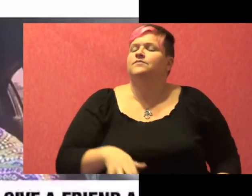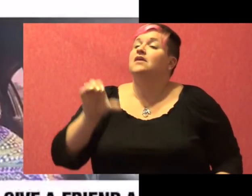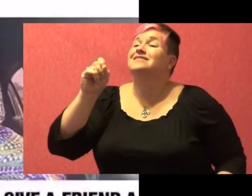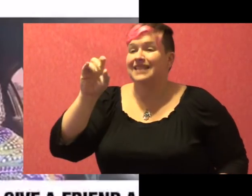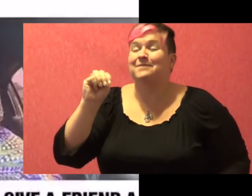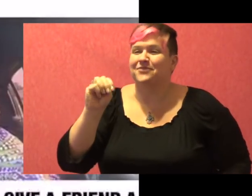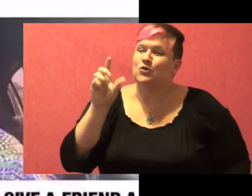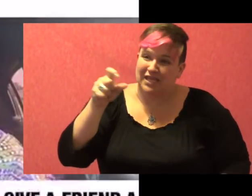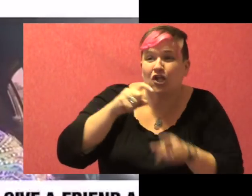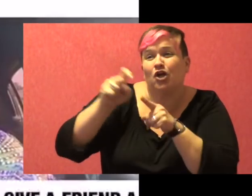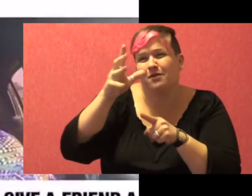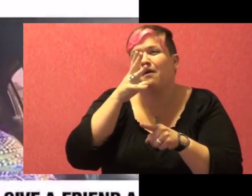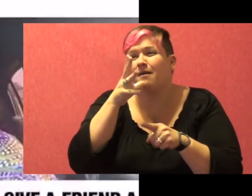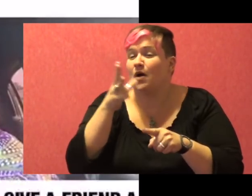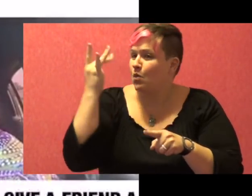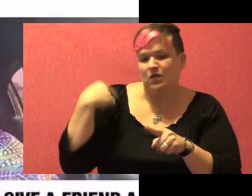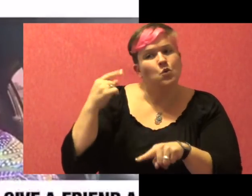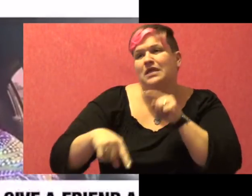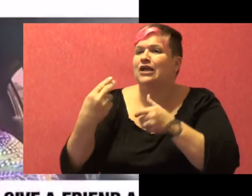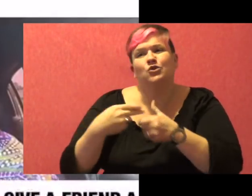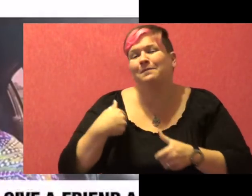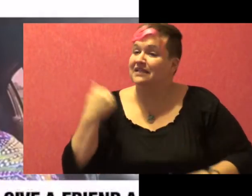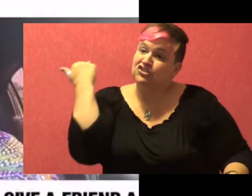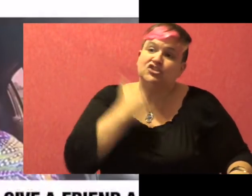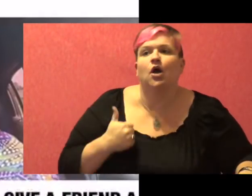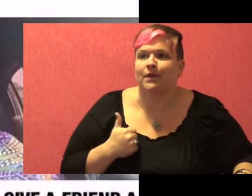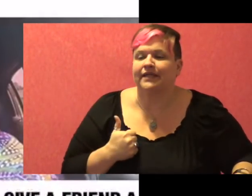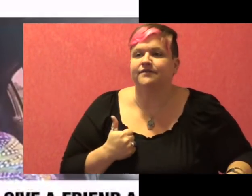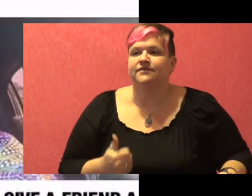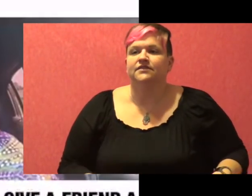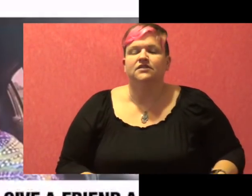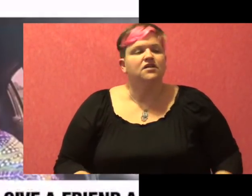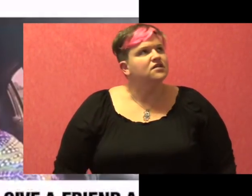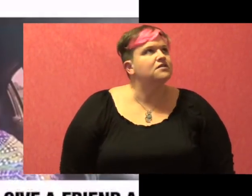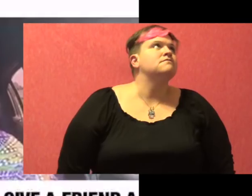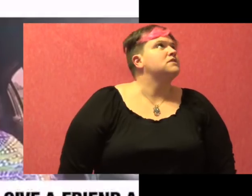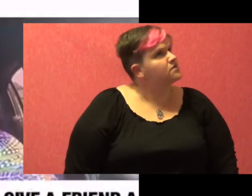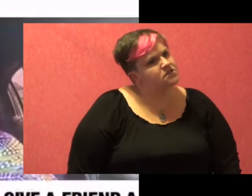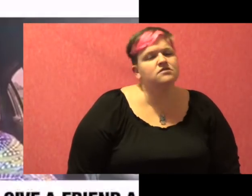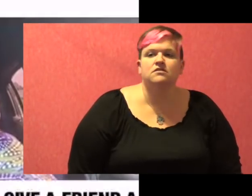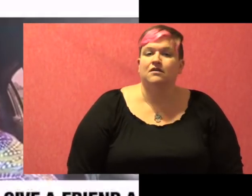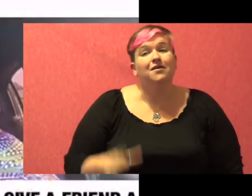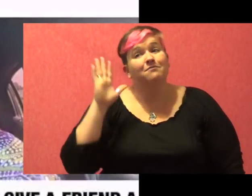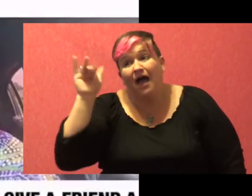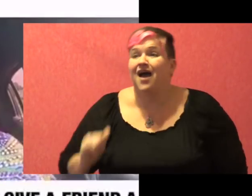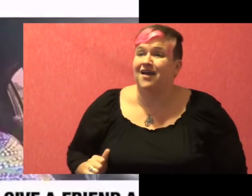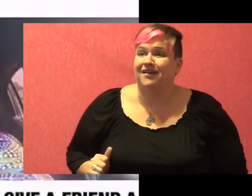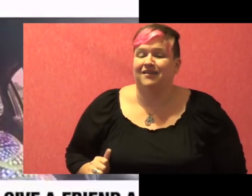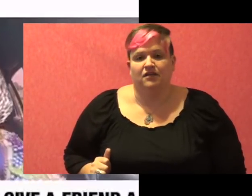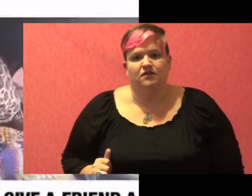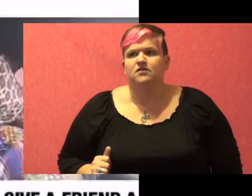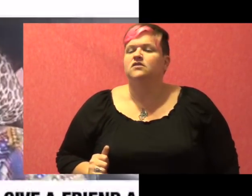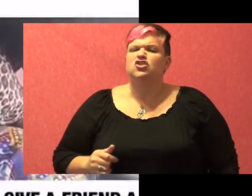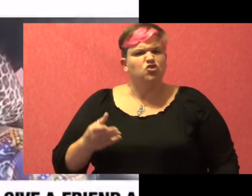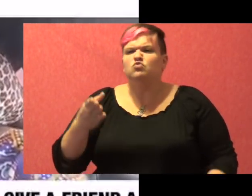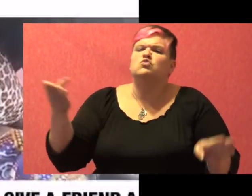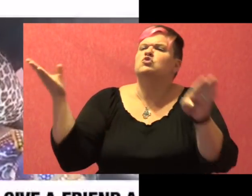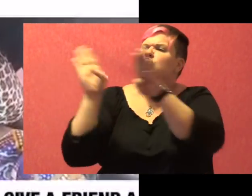Baby, call your mama or somebody because you can't ride with me. I'm sorry. Alright, you, bye. Oh, that goddamn dope.